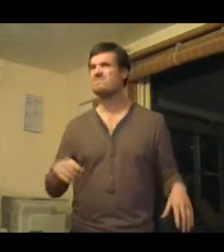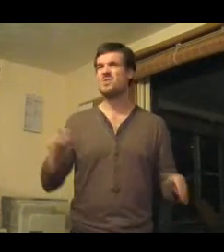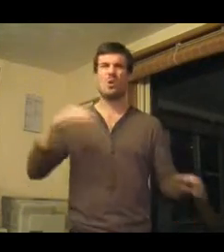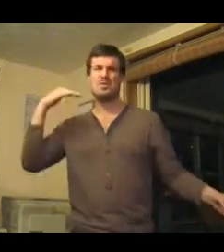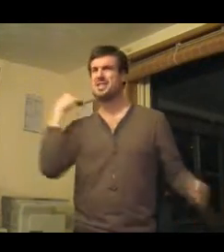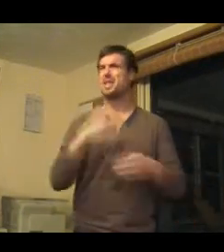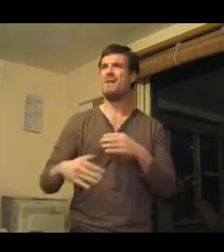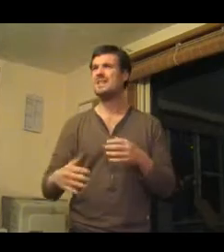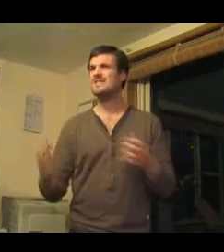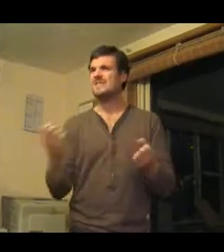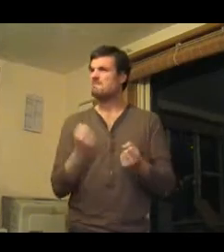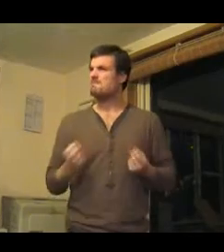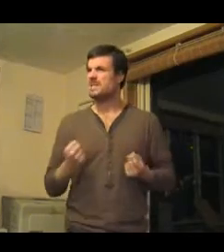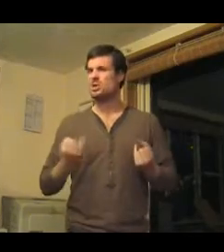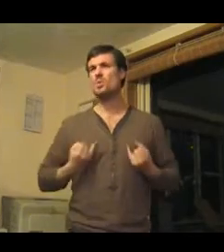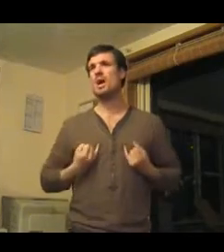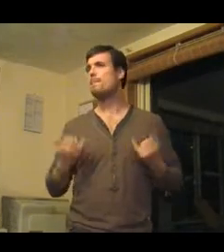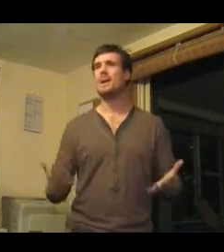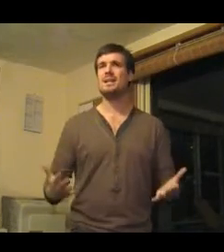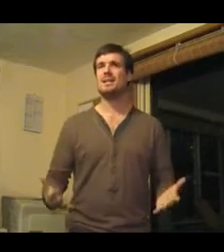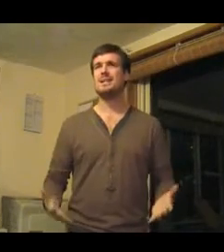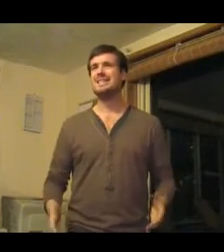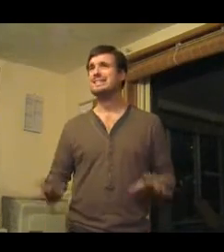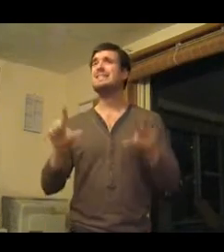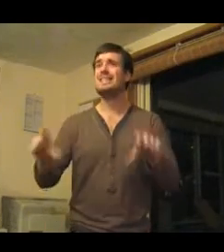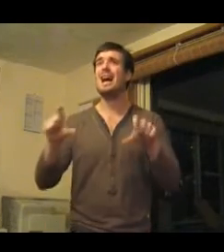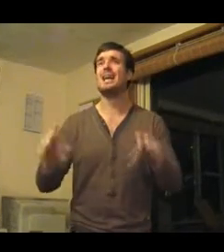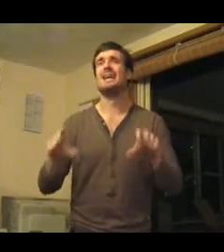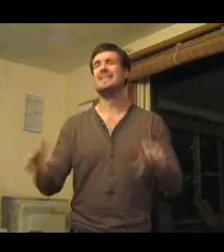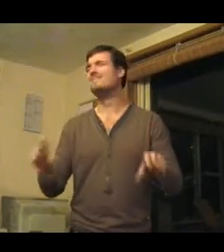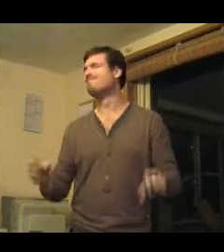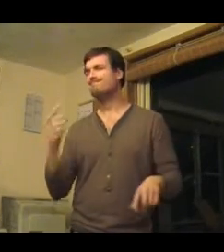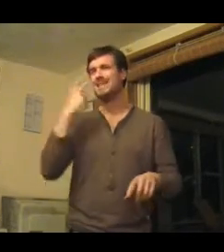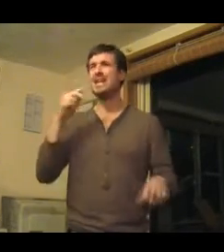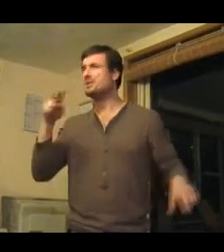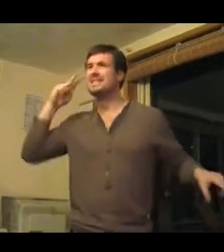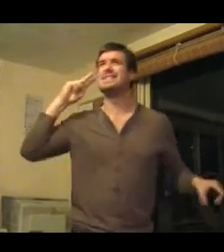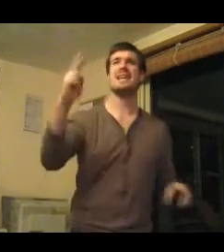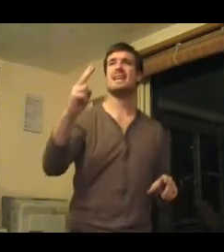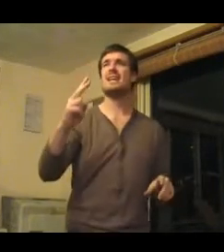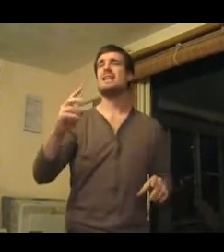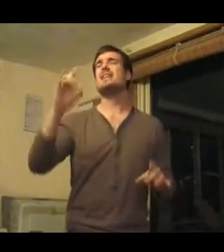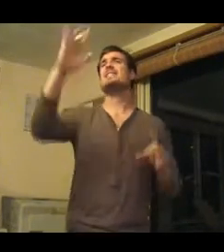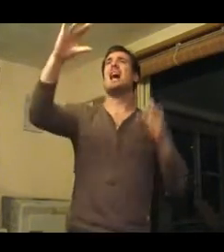How Much You Hurt Me Stay Can't You See That